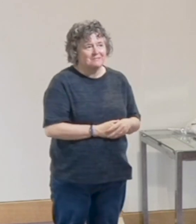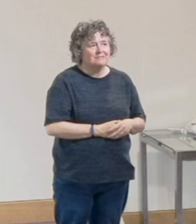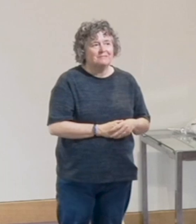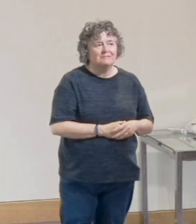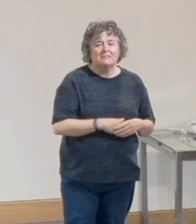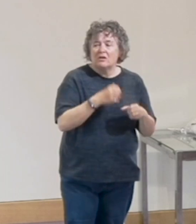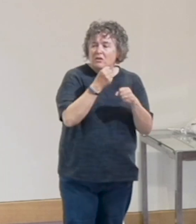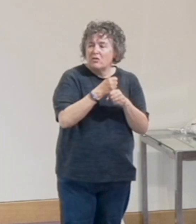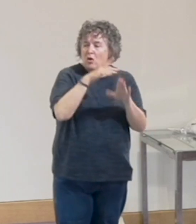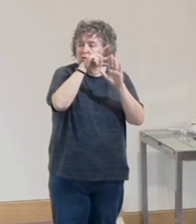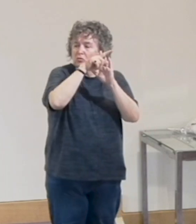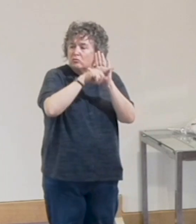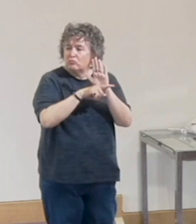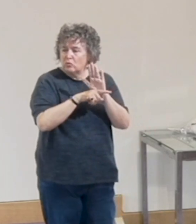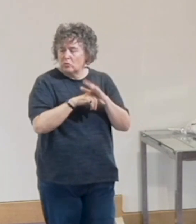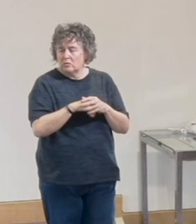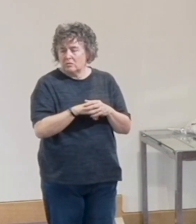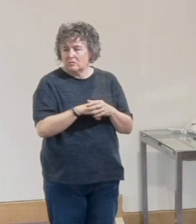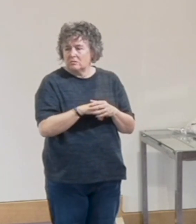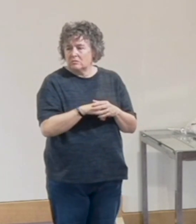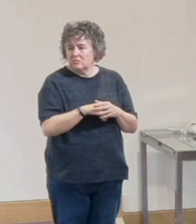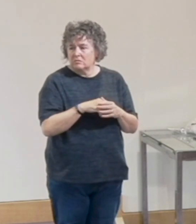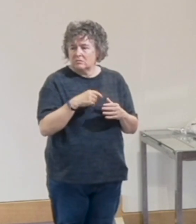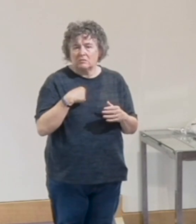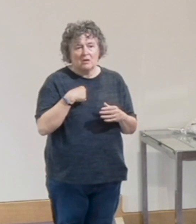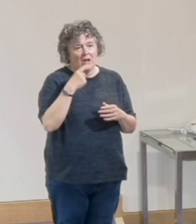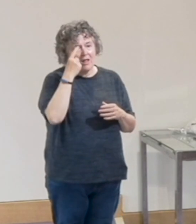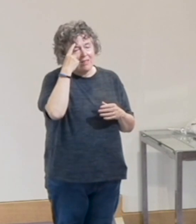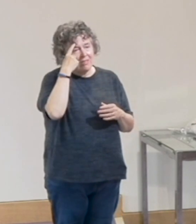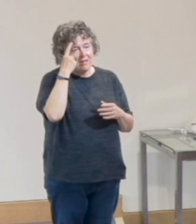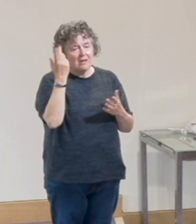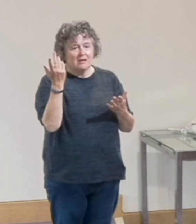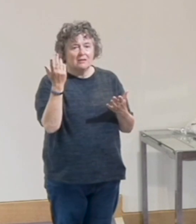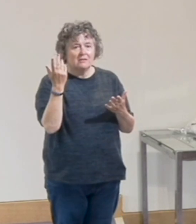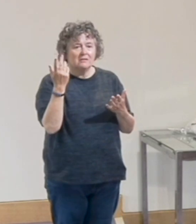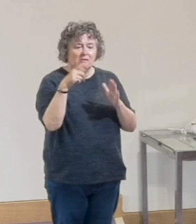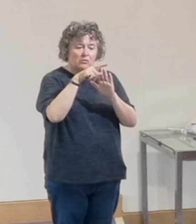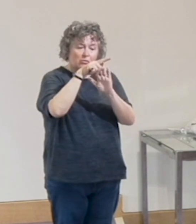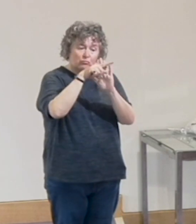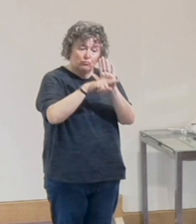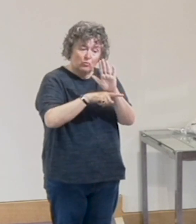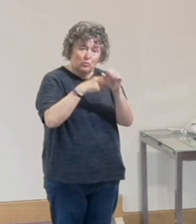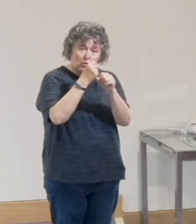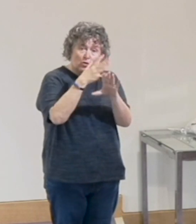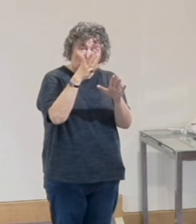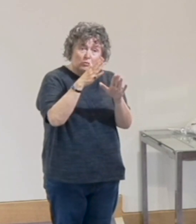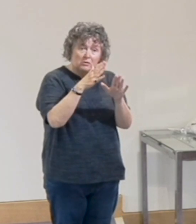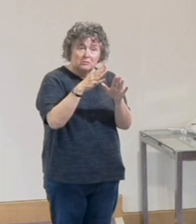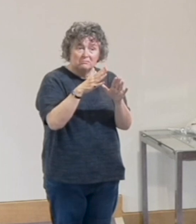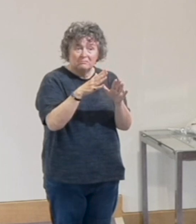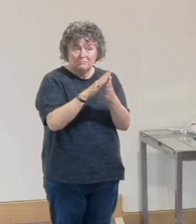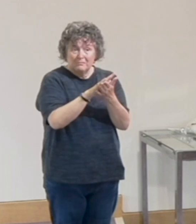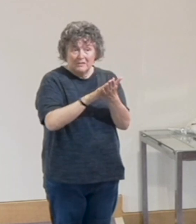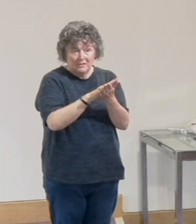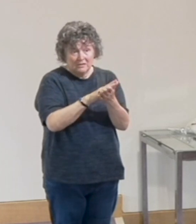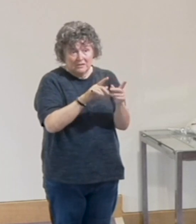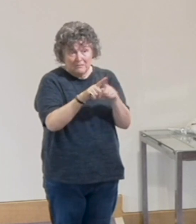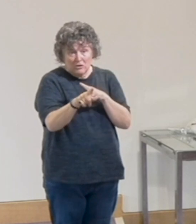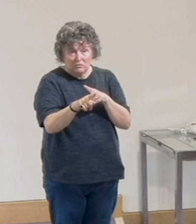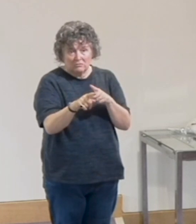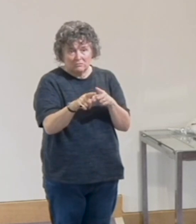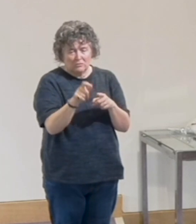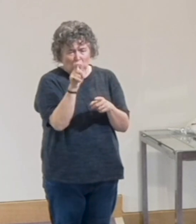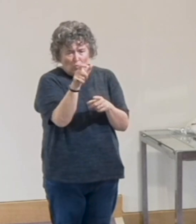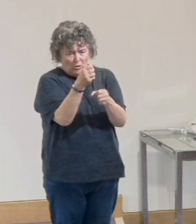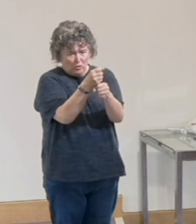golden rule. Now, I think the title itself suggests that it is something rather special. Gold in and of itself